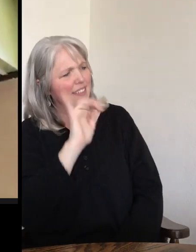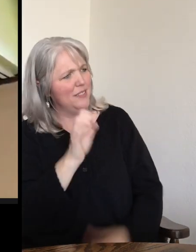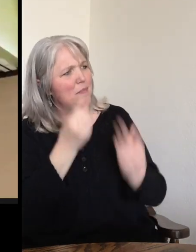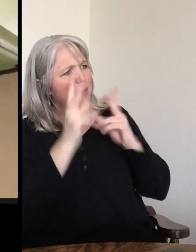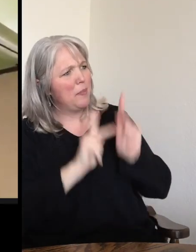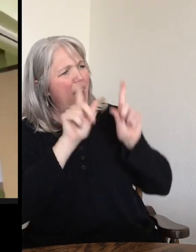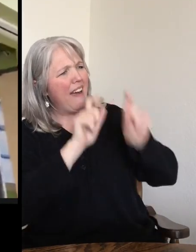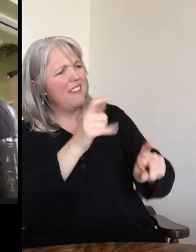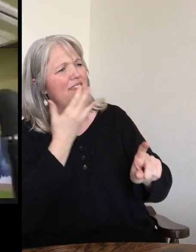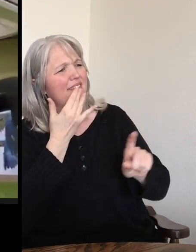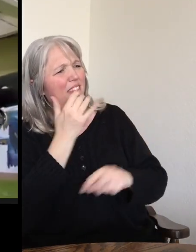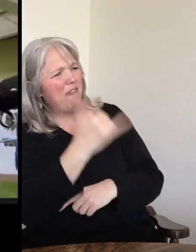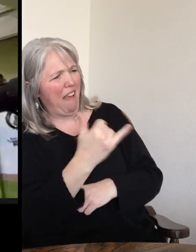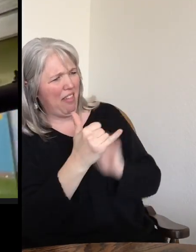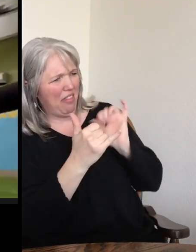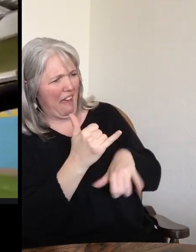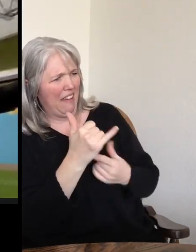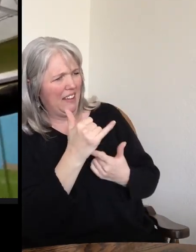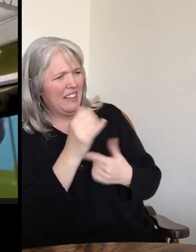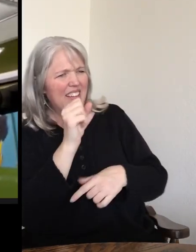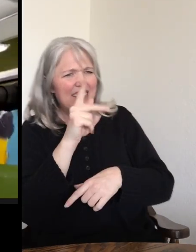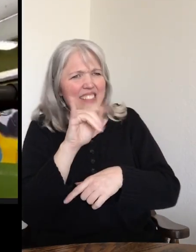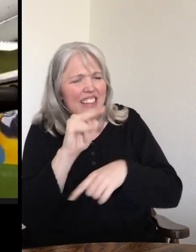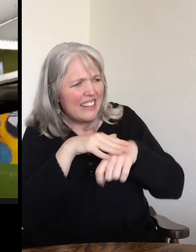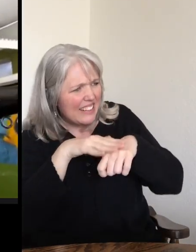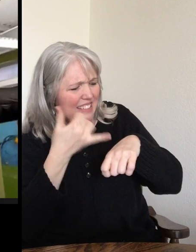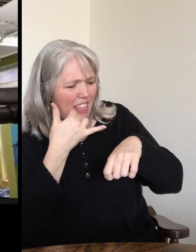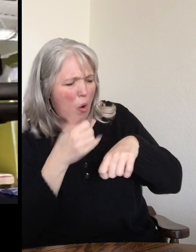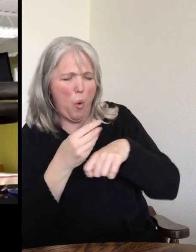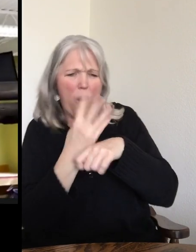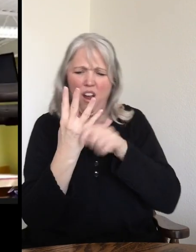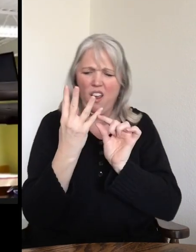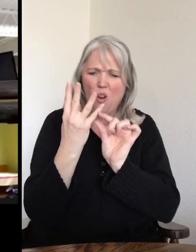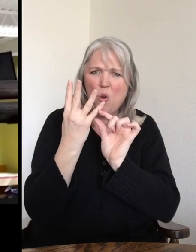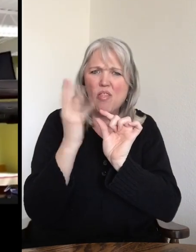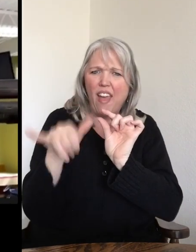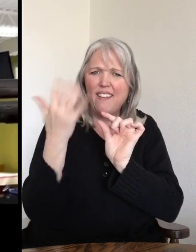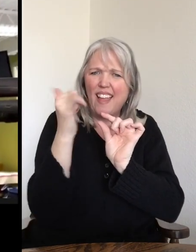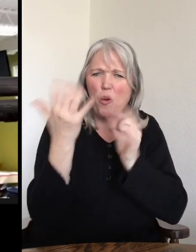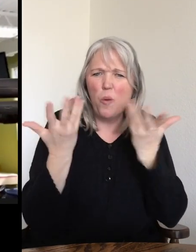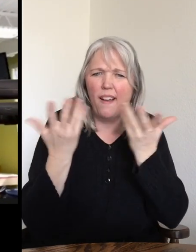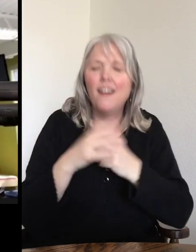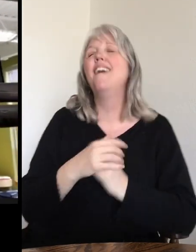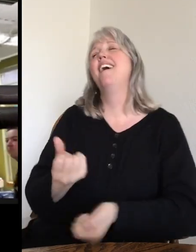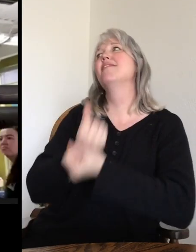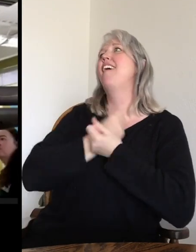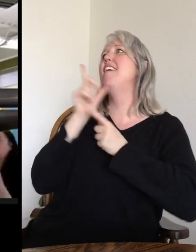about this yellow color that they see. Is that his skin? Is his skin yellow or is that just the base of his quills that are that color? I love that you guys asked